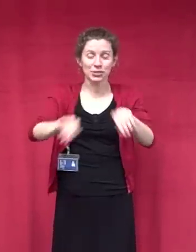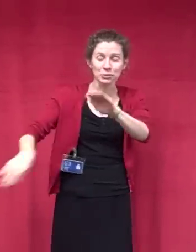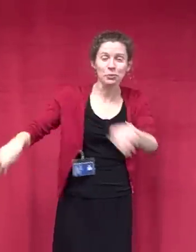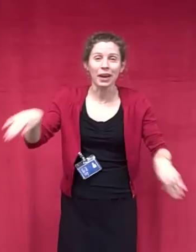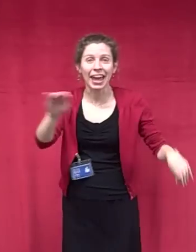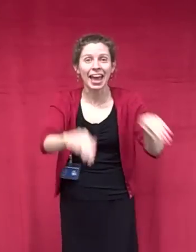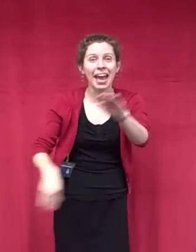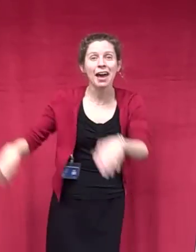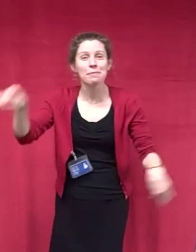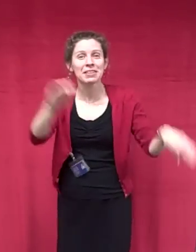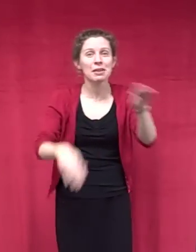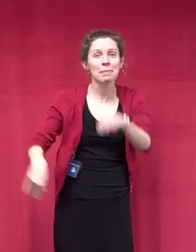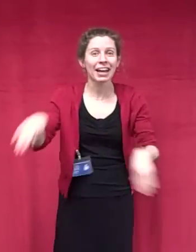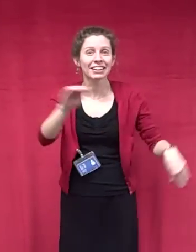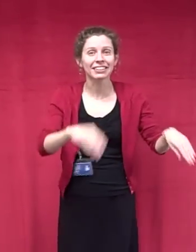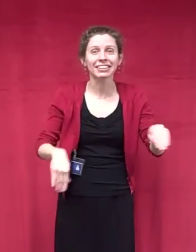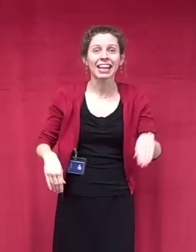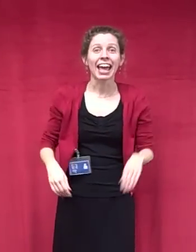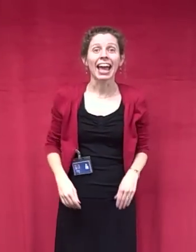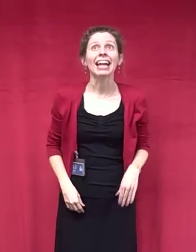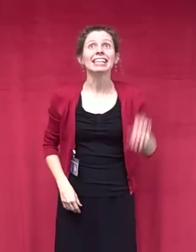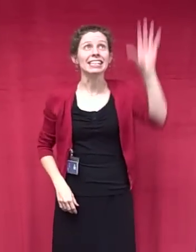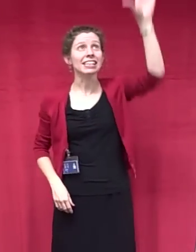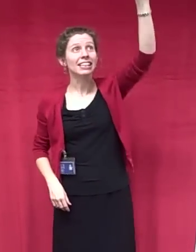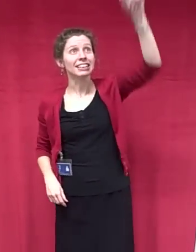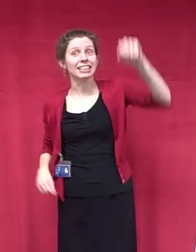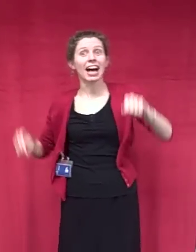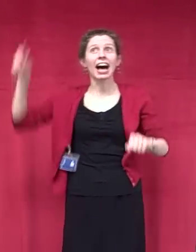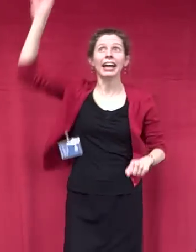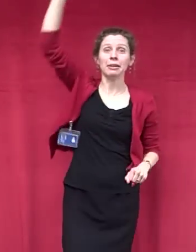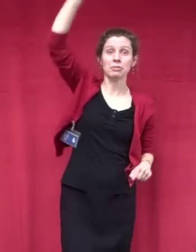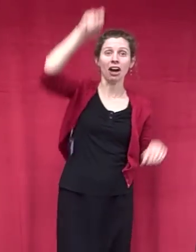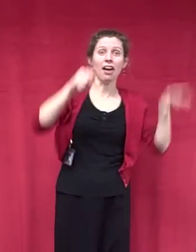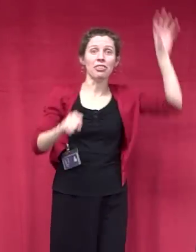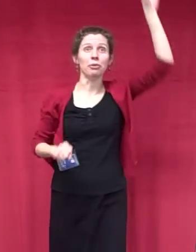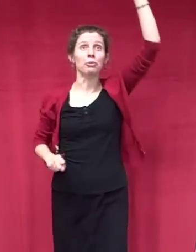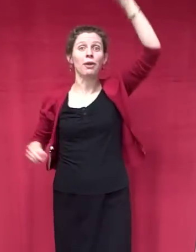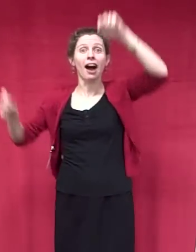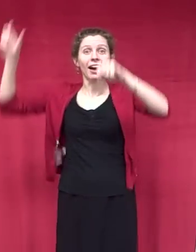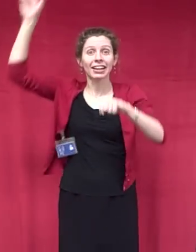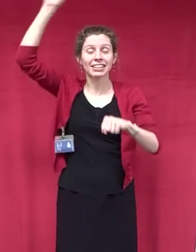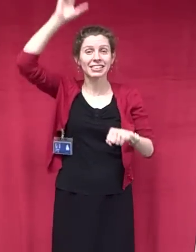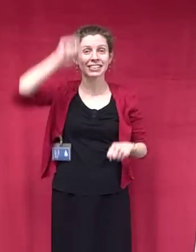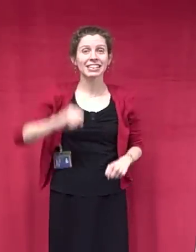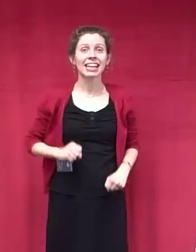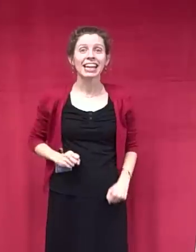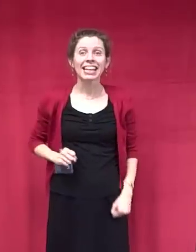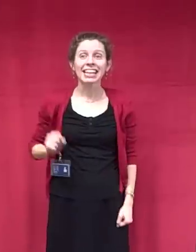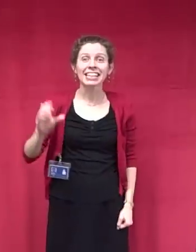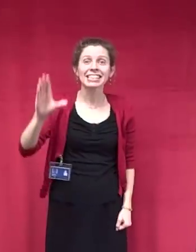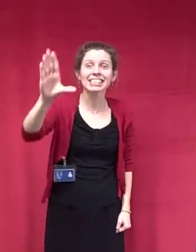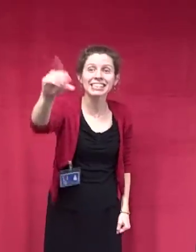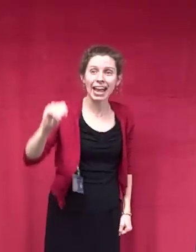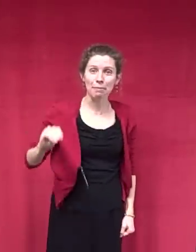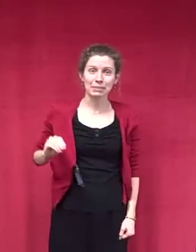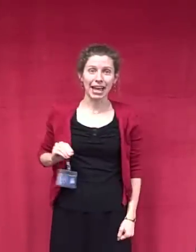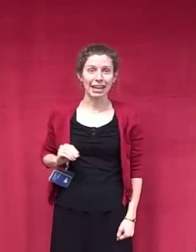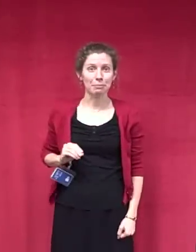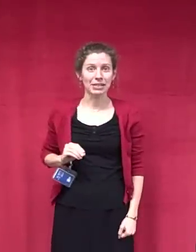swam in the puddle and he climbed on the rocks. He snapped at a